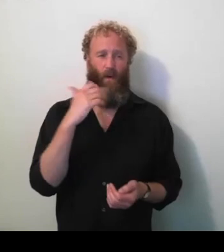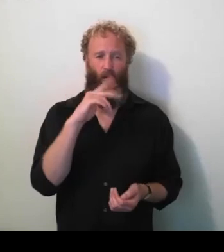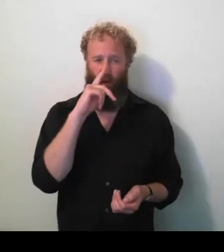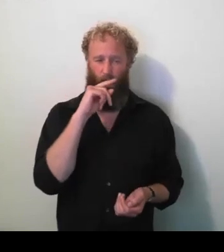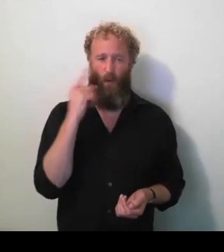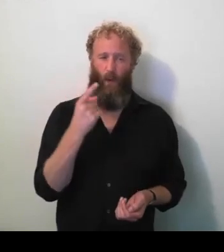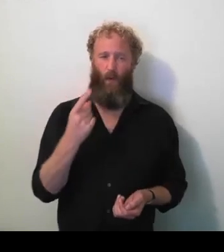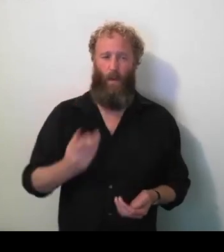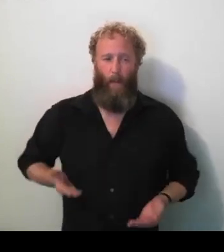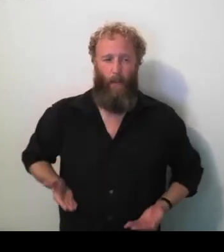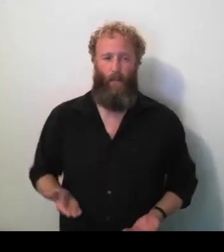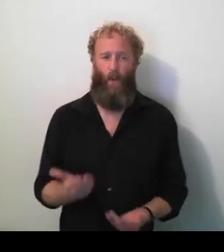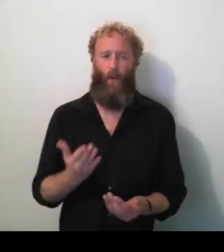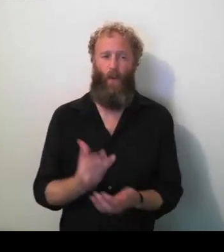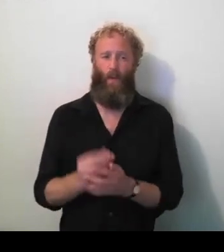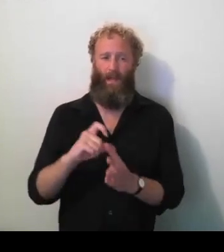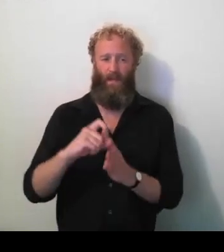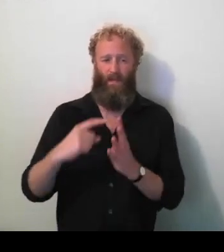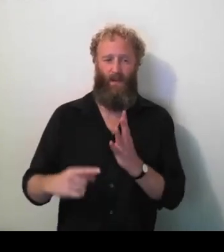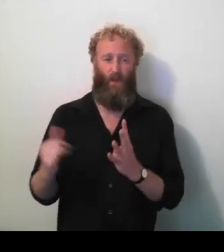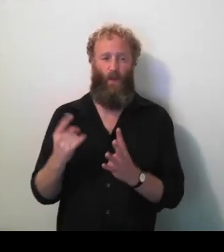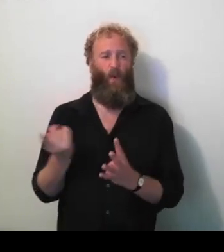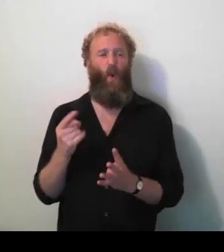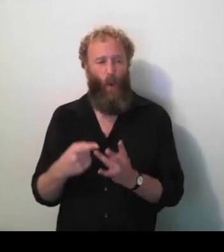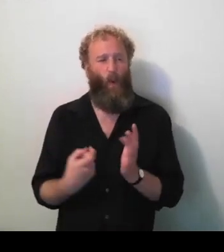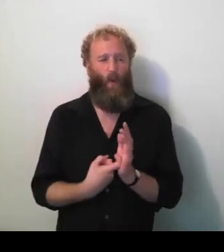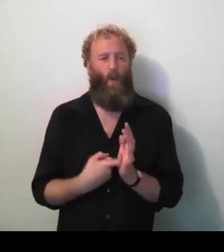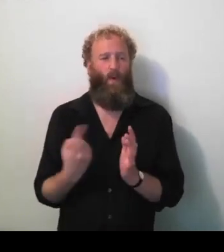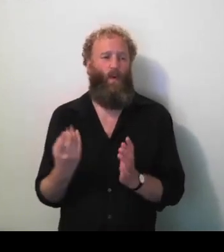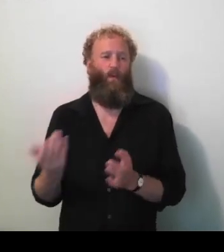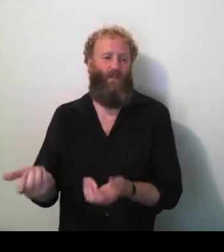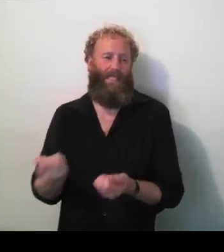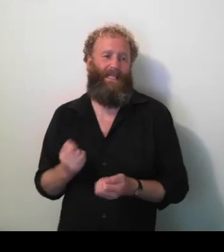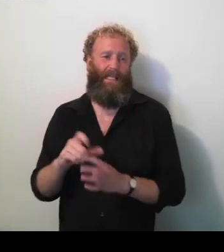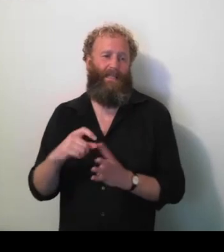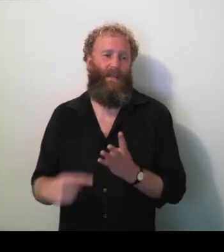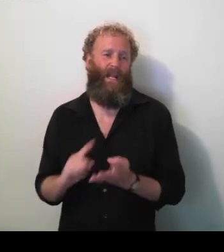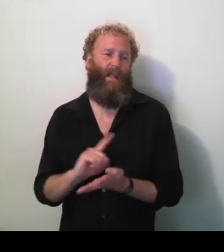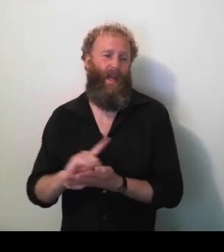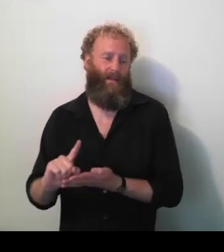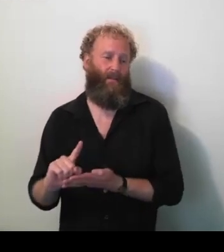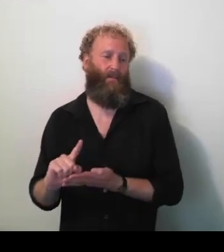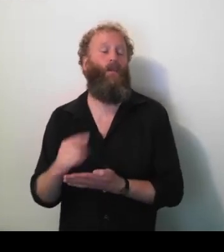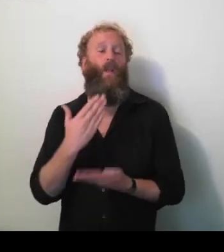a disability or acquire one. And plenty of my friends have acquired them. So look, thank you very much for having me.